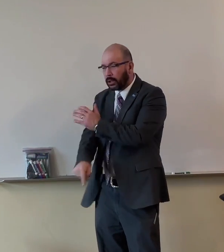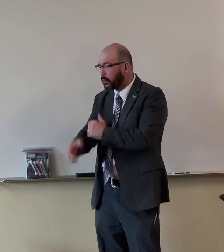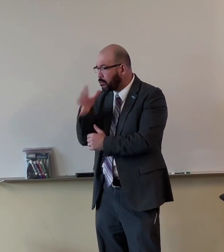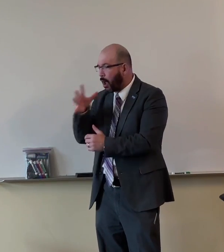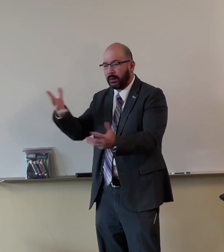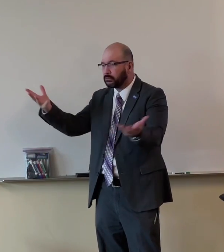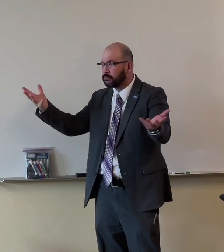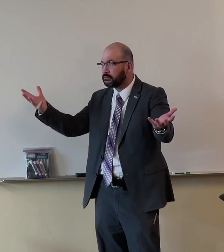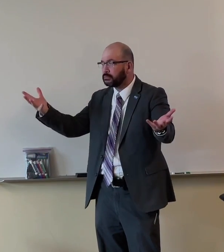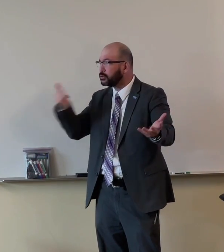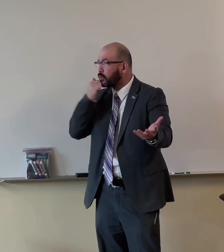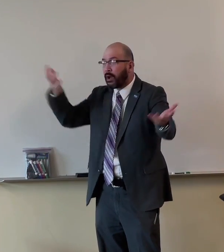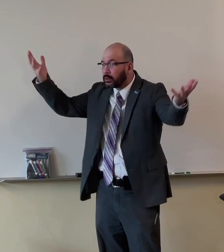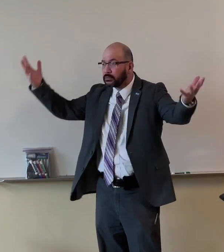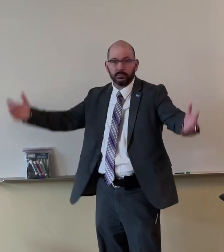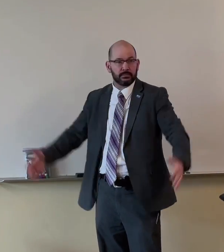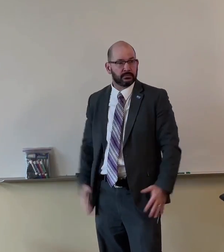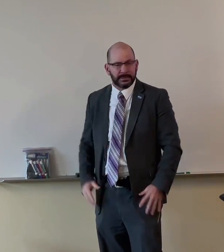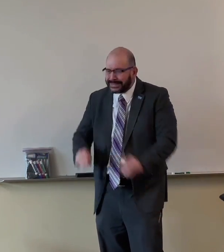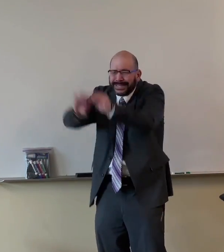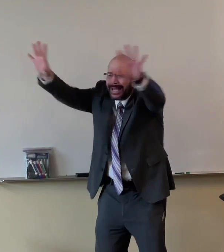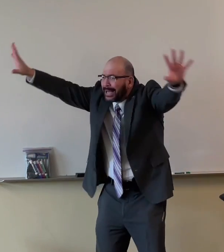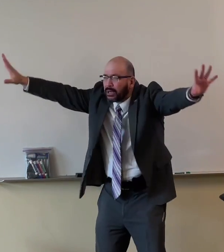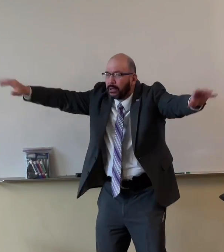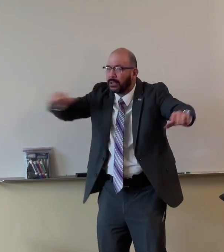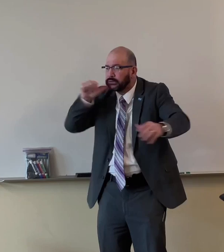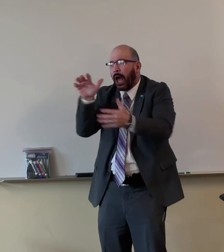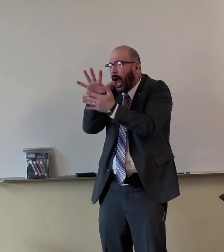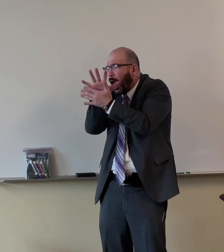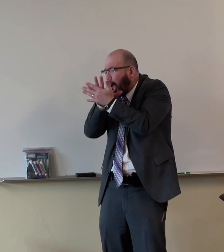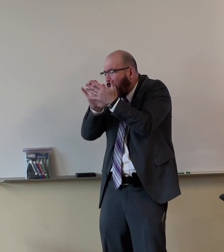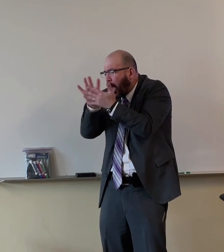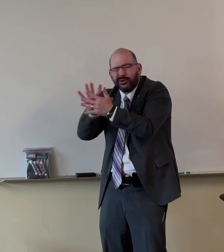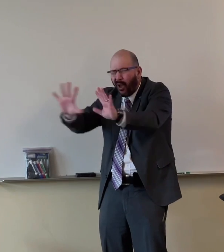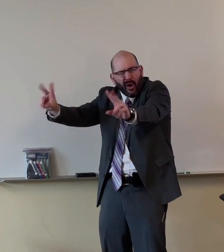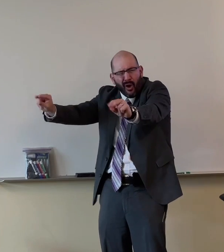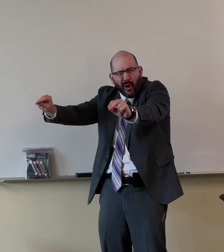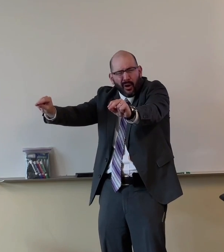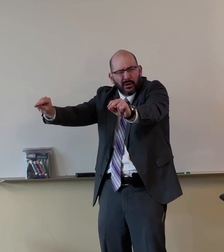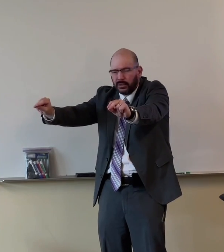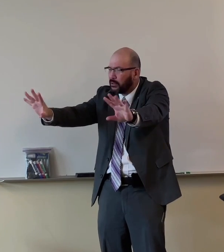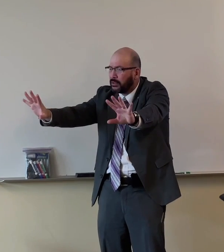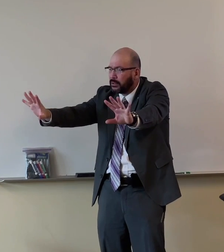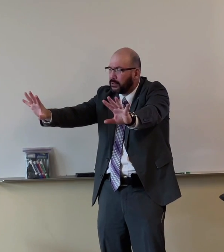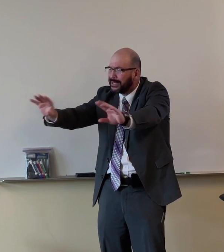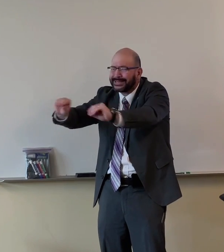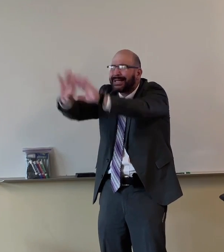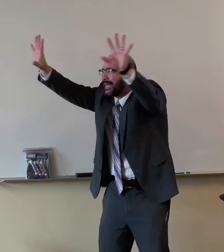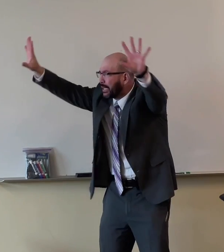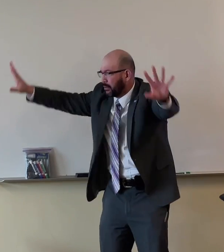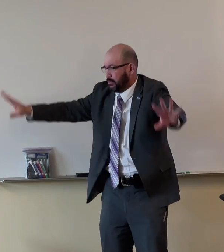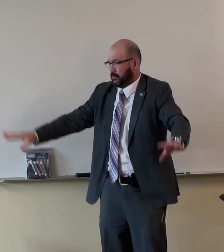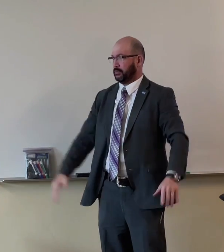euthanasia is just wrong. You can't kill another person. It's very clear. There's no gray area there. Yeah, it's clear.